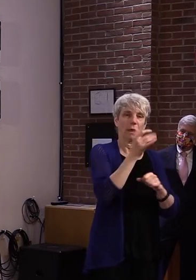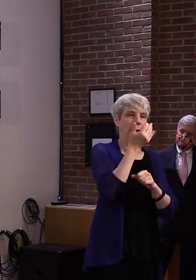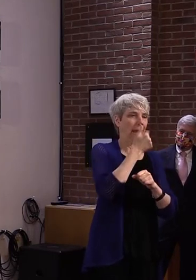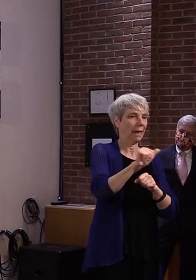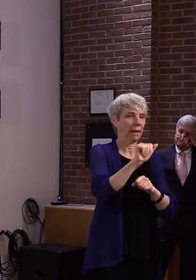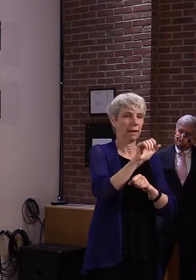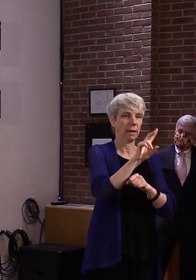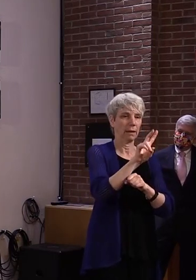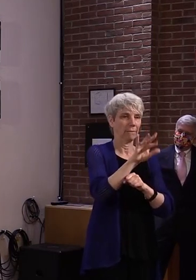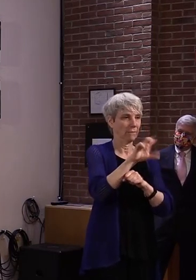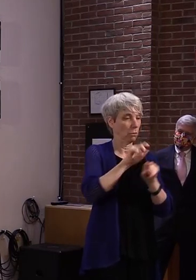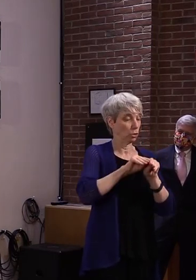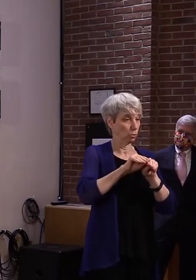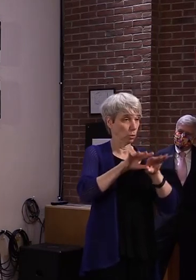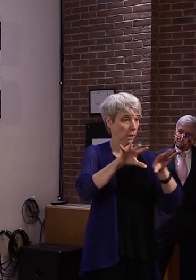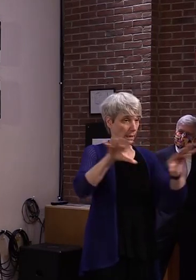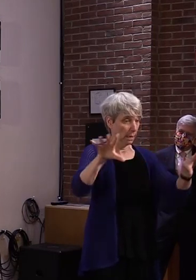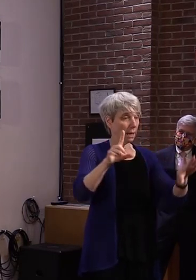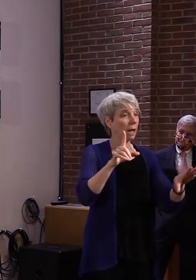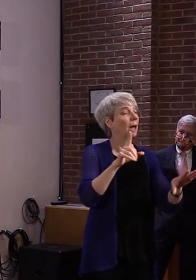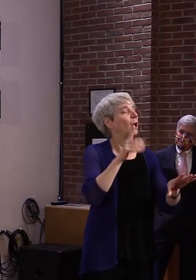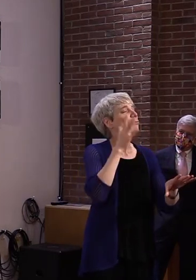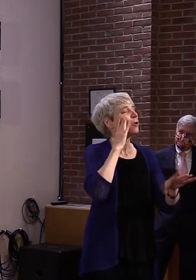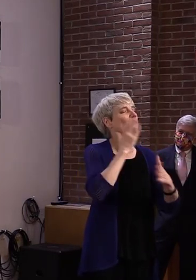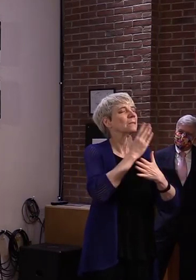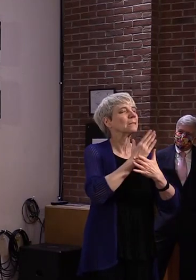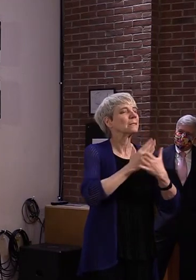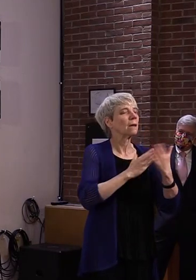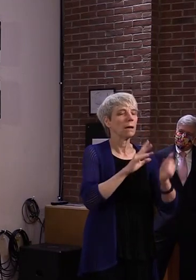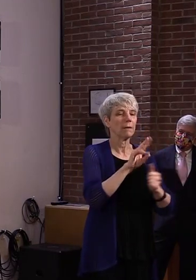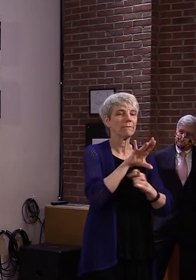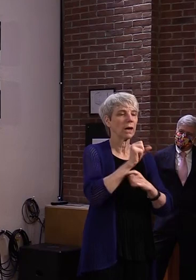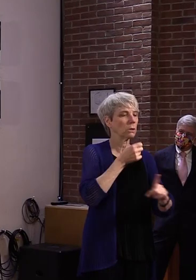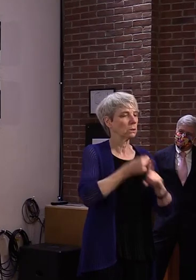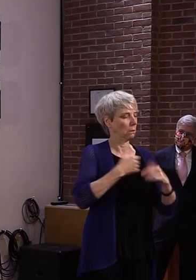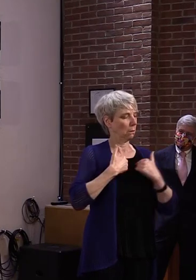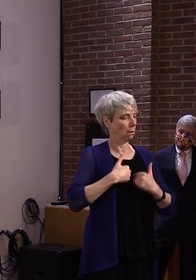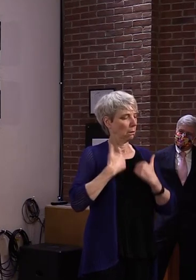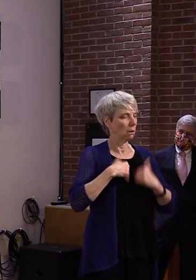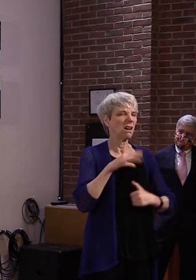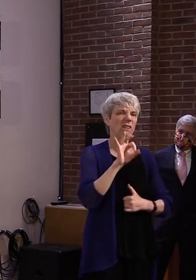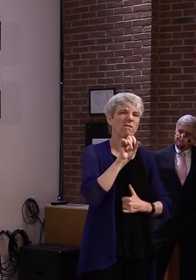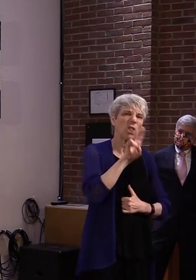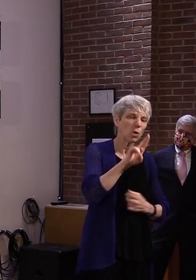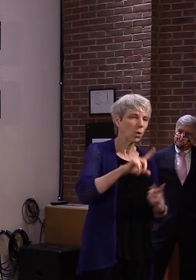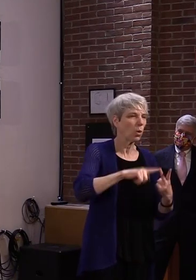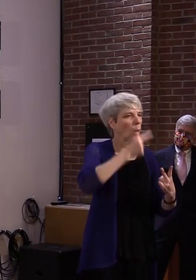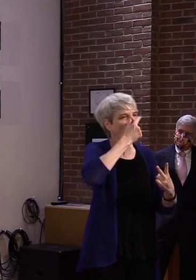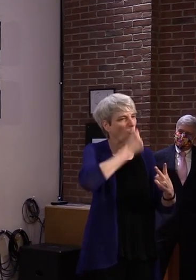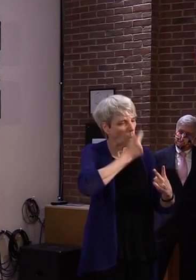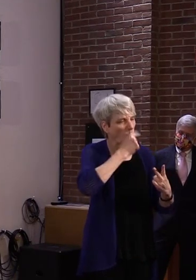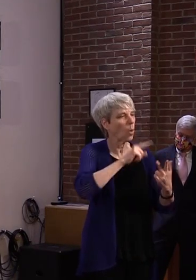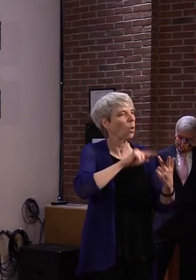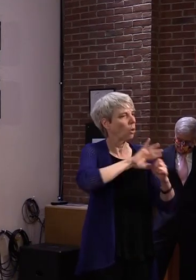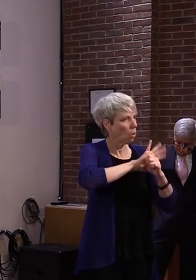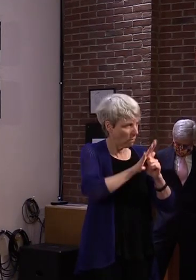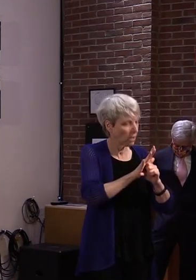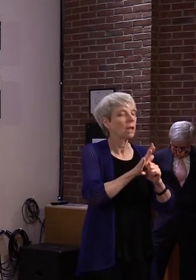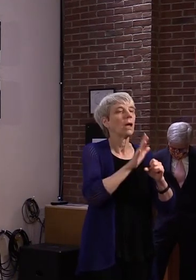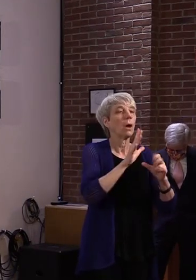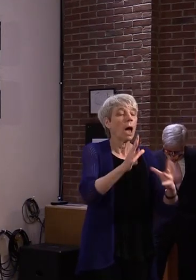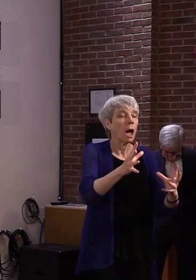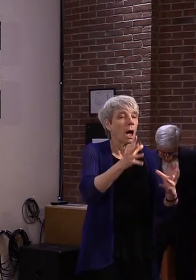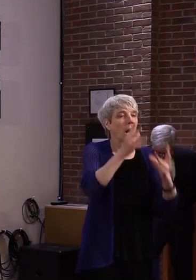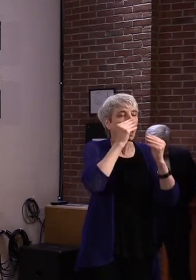respiratory viruses, the ones that cause respiratory symptoms and that are introduced into a person